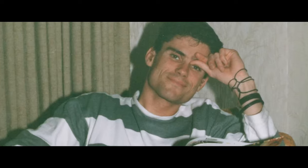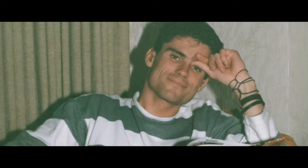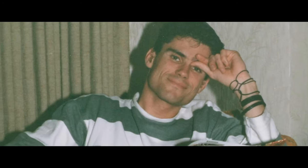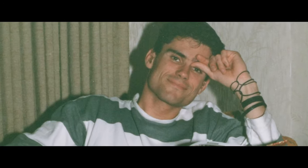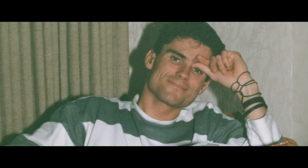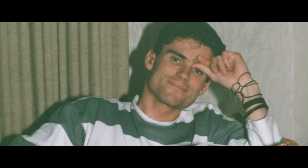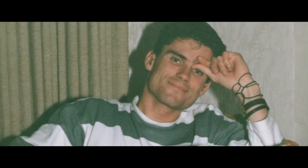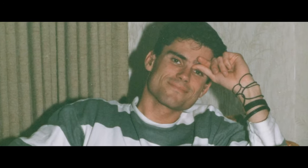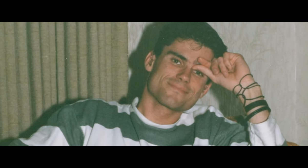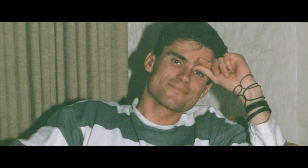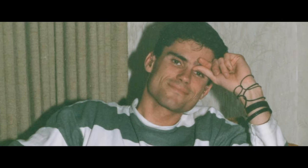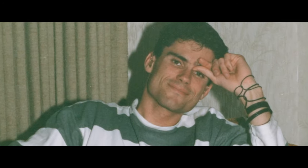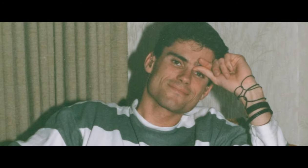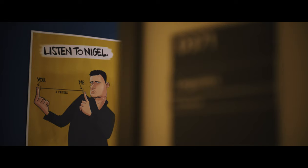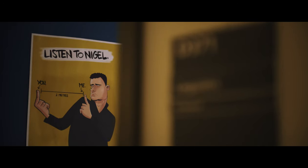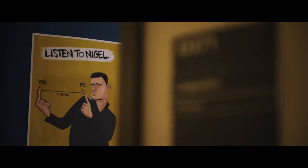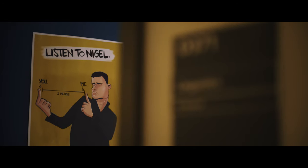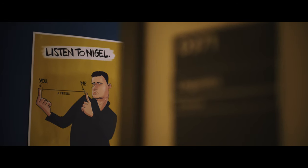Did could hear